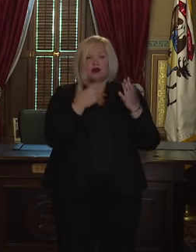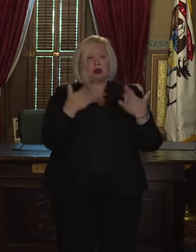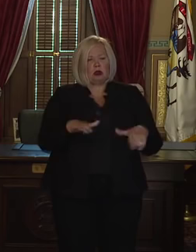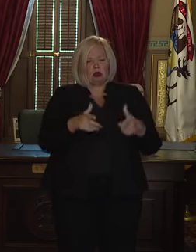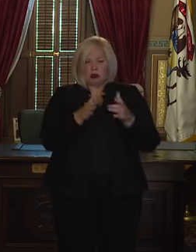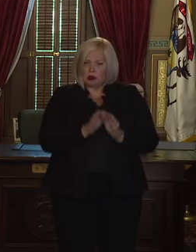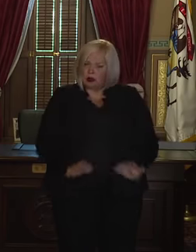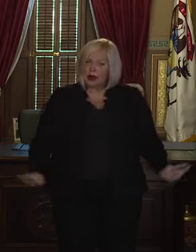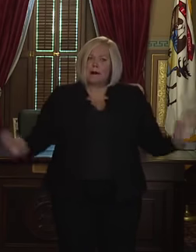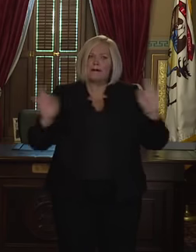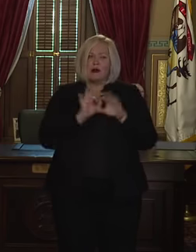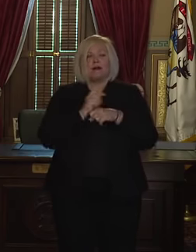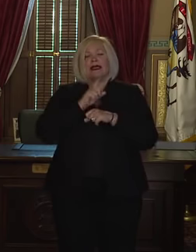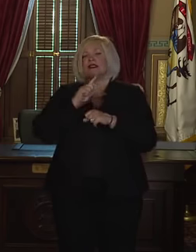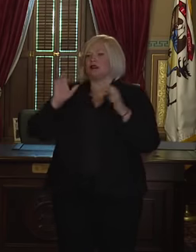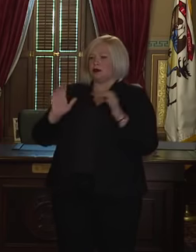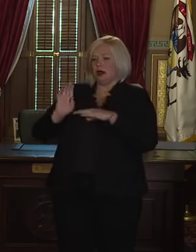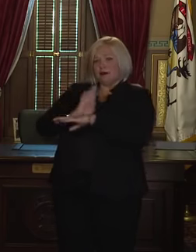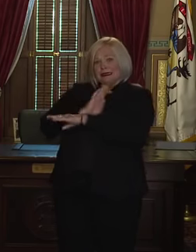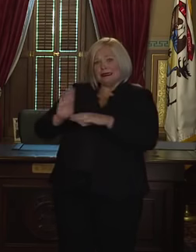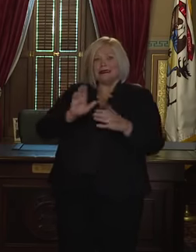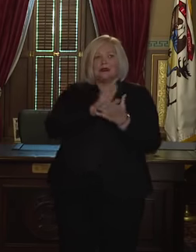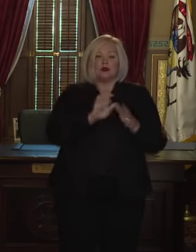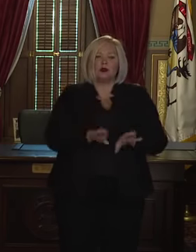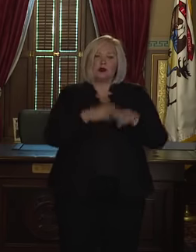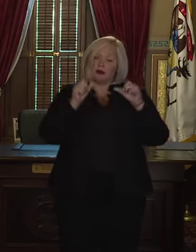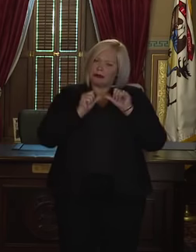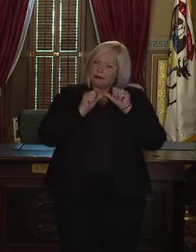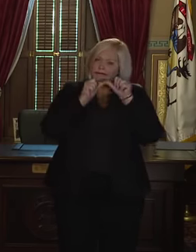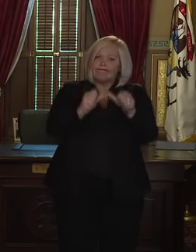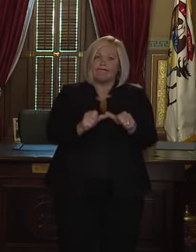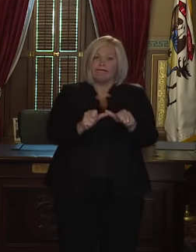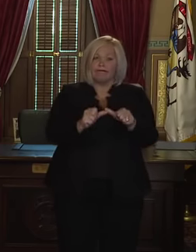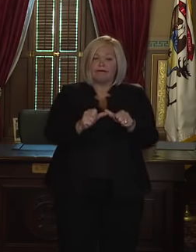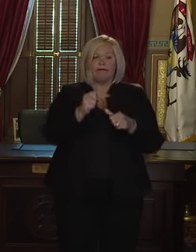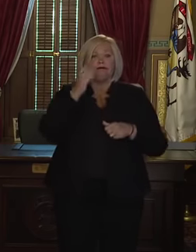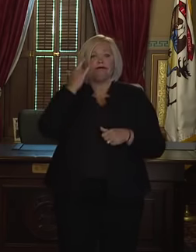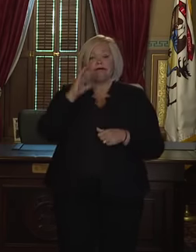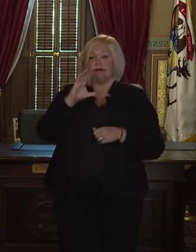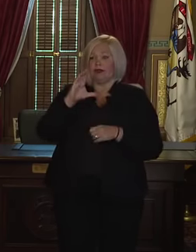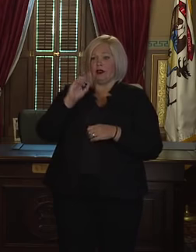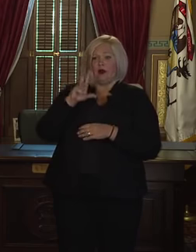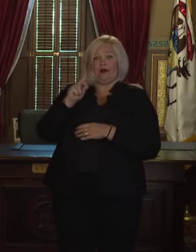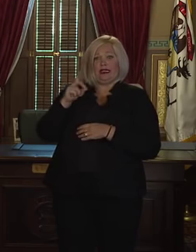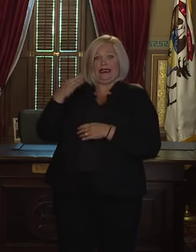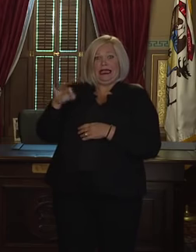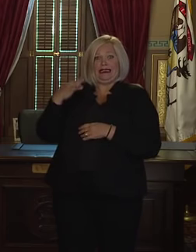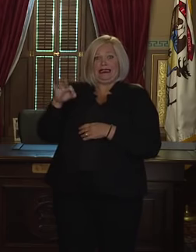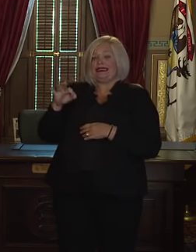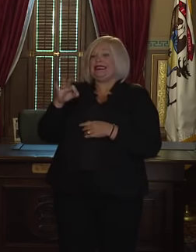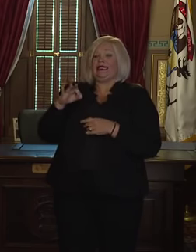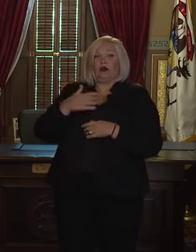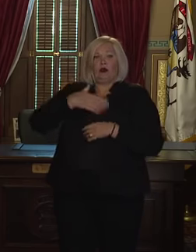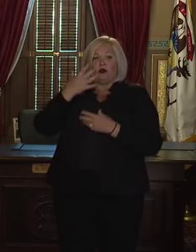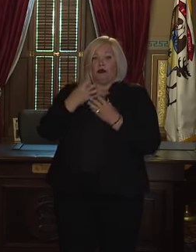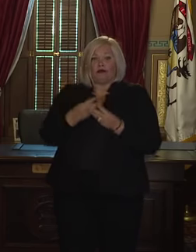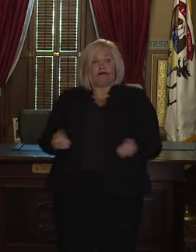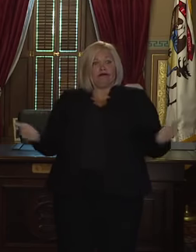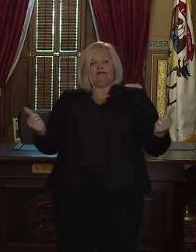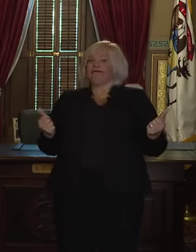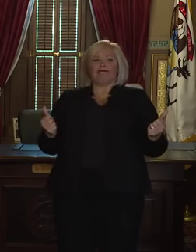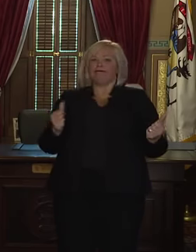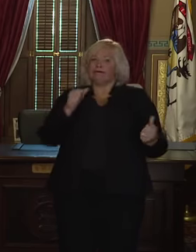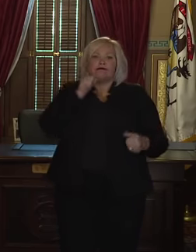keeping our small businesses and our schools open. Because COVID-19 didn't stop being a threat just because of a court ruling,